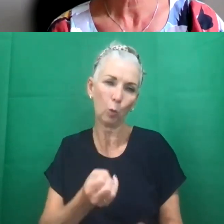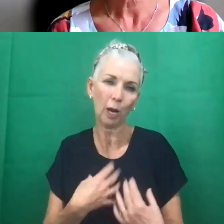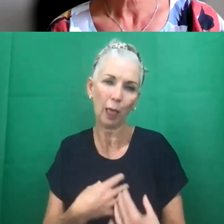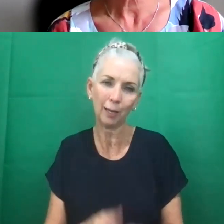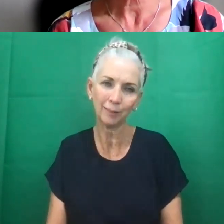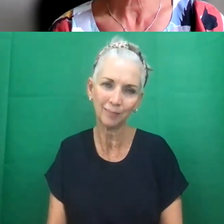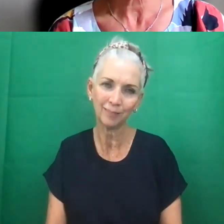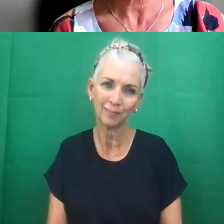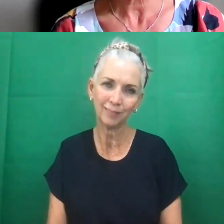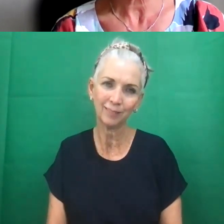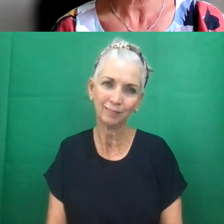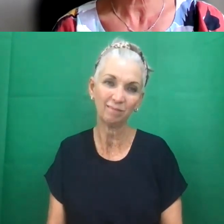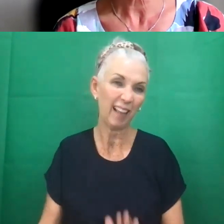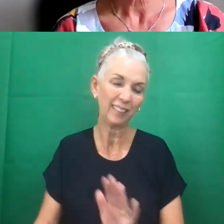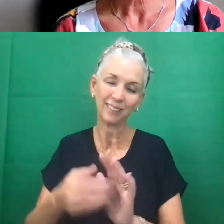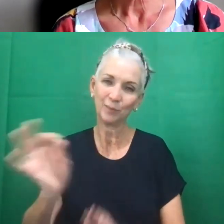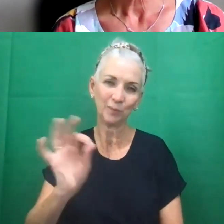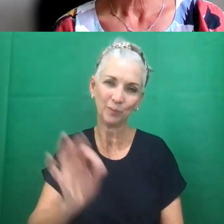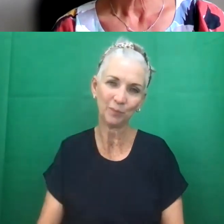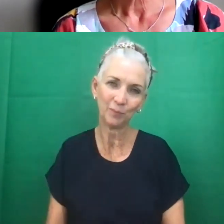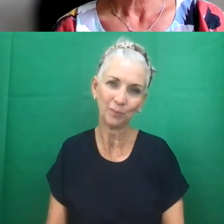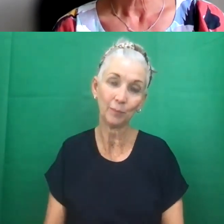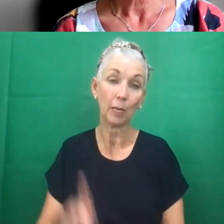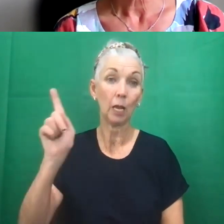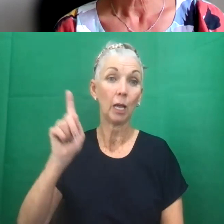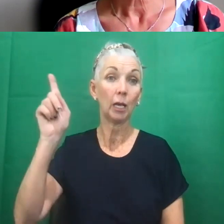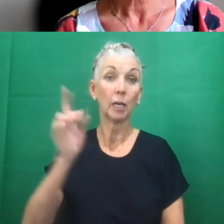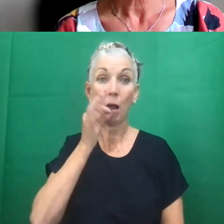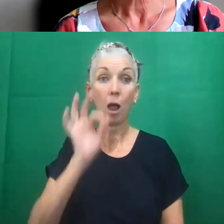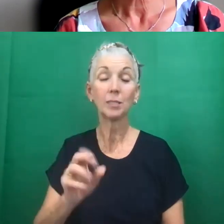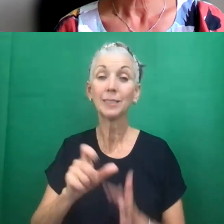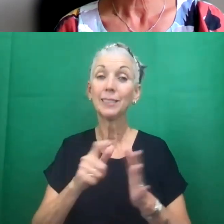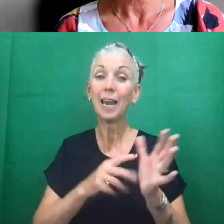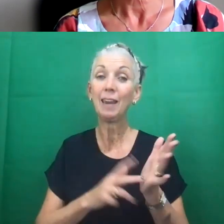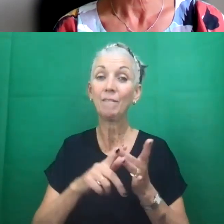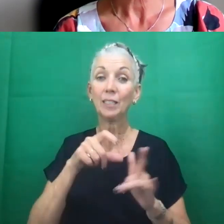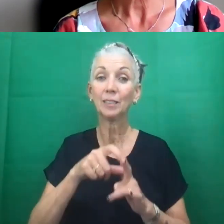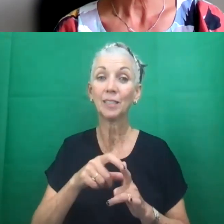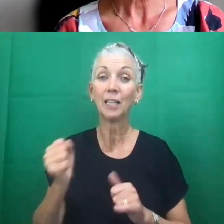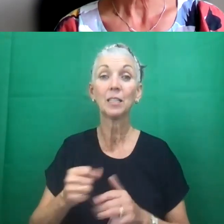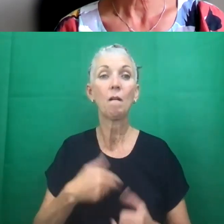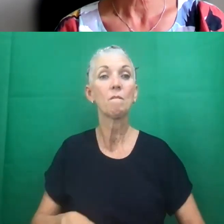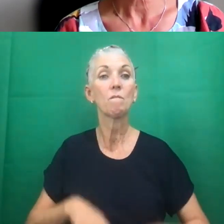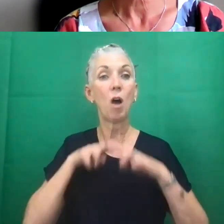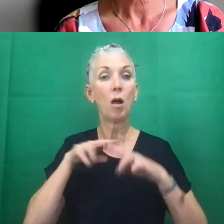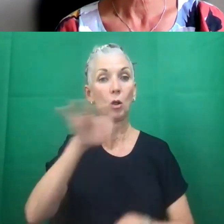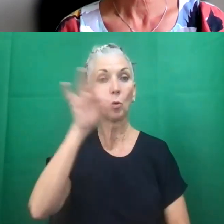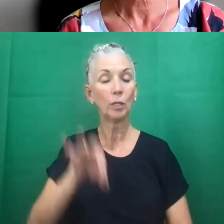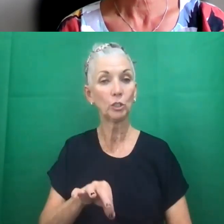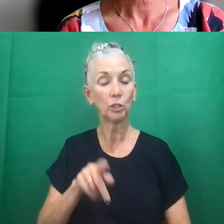I have nothing to add, I'm afraid. Can I ask a final question if we've got time? Did the government do any